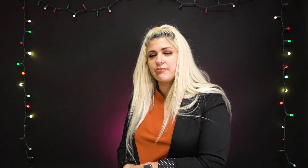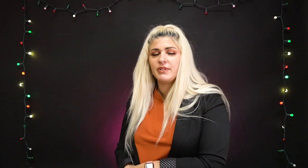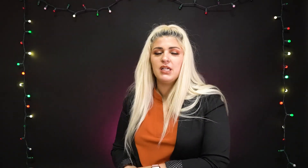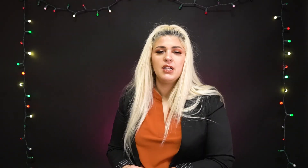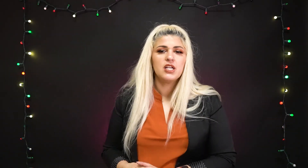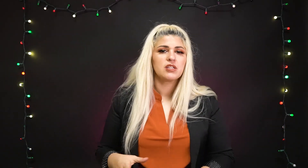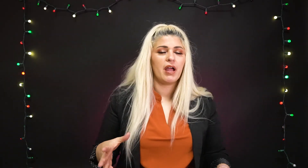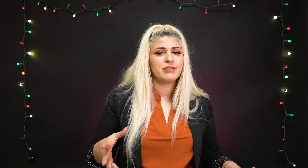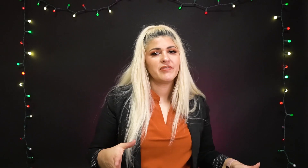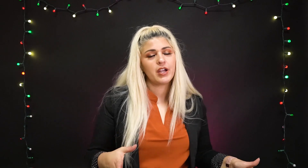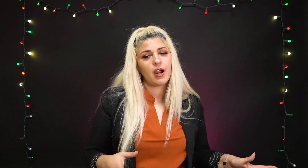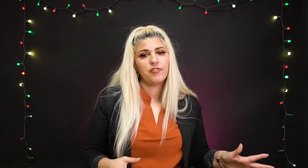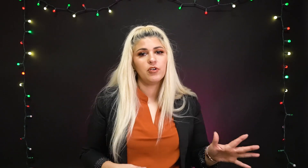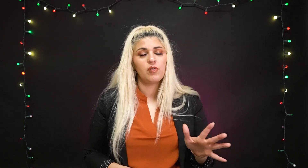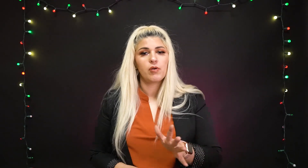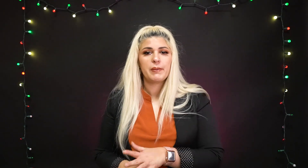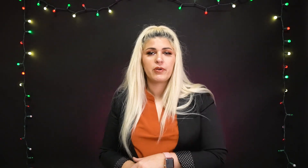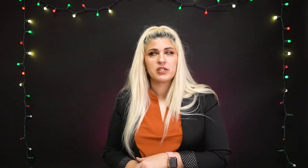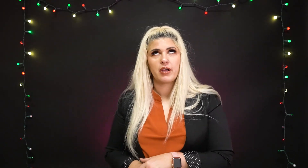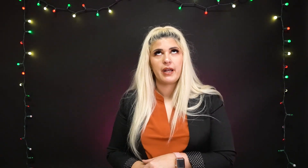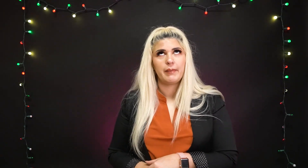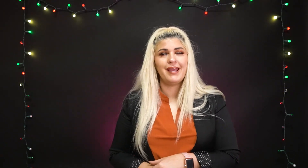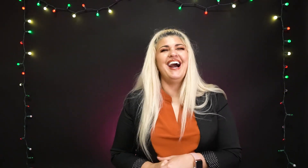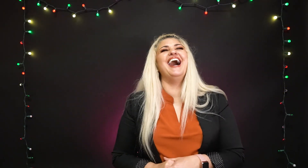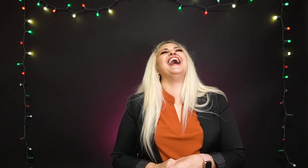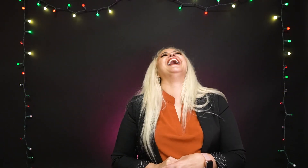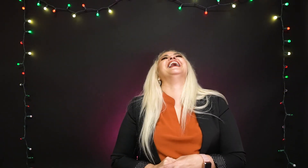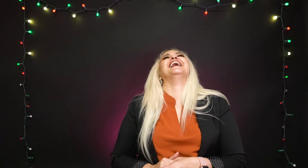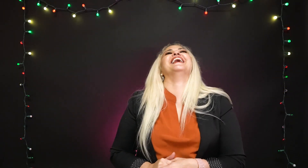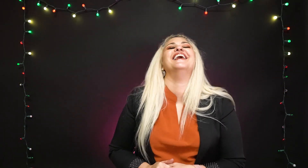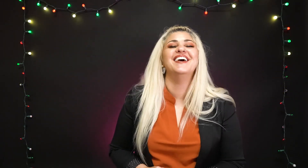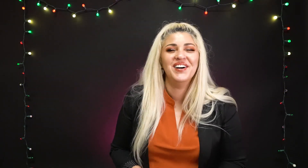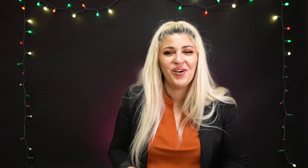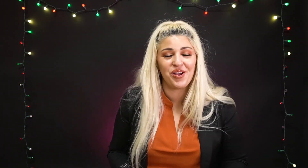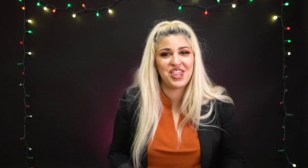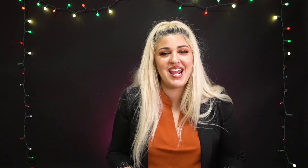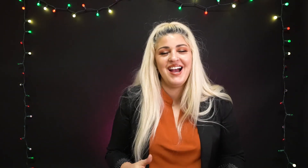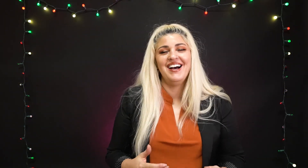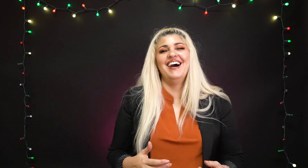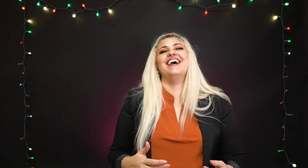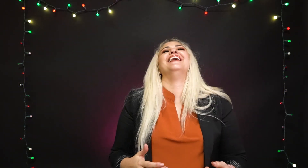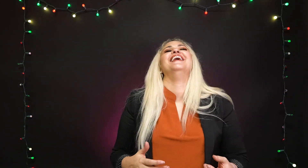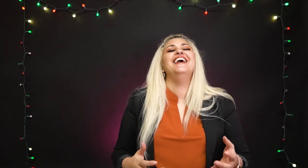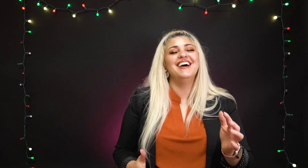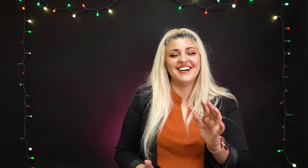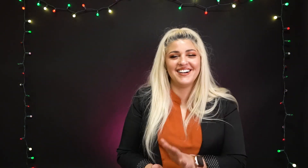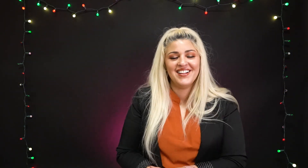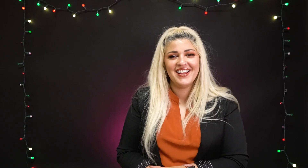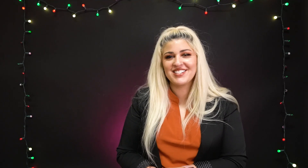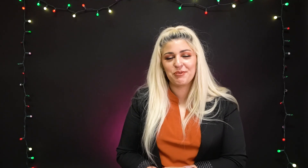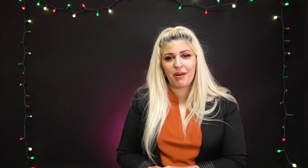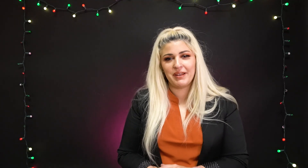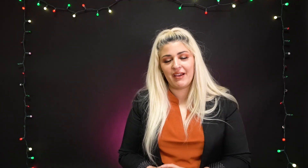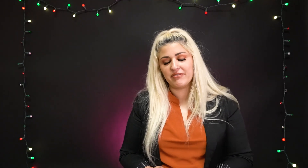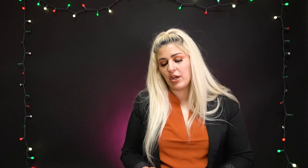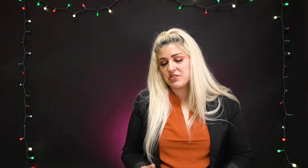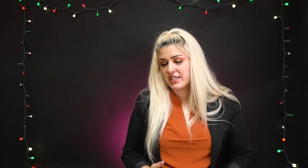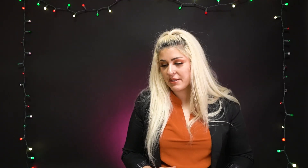so i have to be very careful or people are going to start hitting me or think it's a good problem to have no i'm just kidding